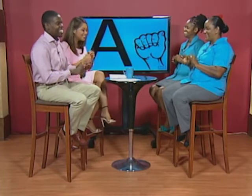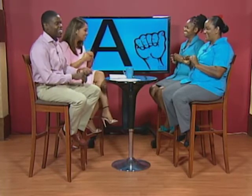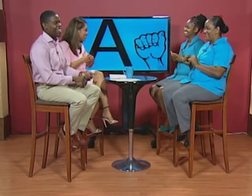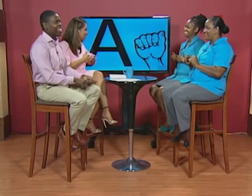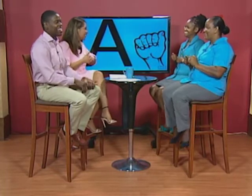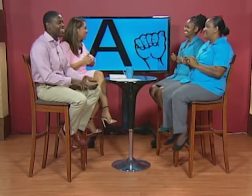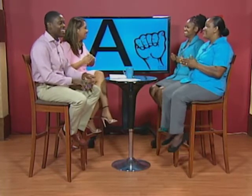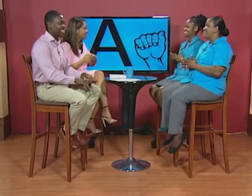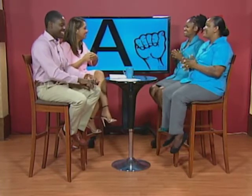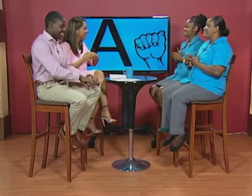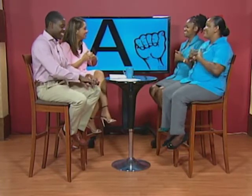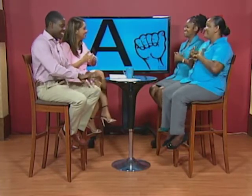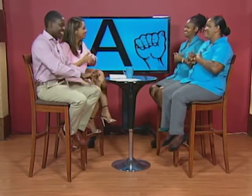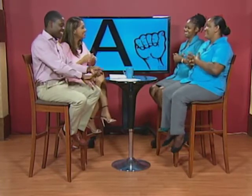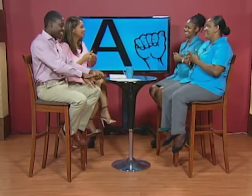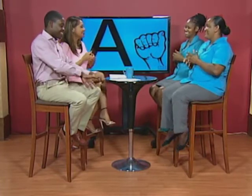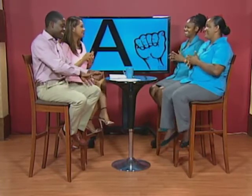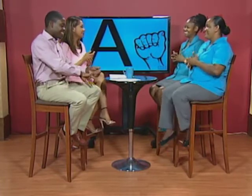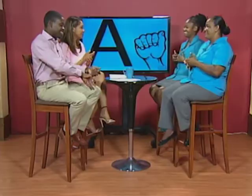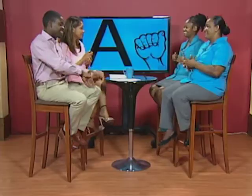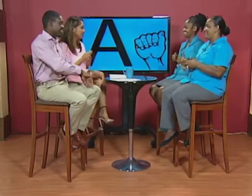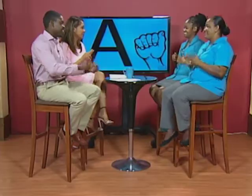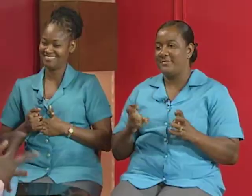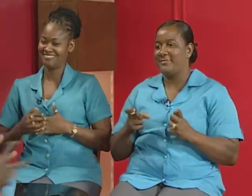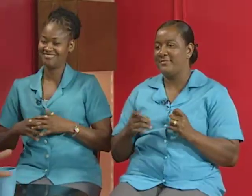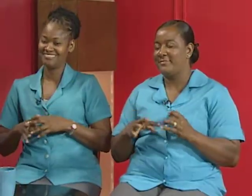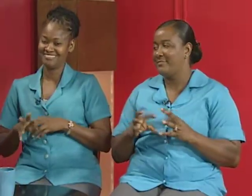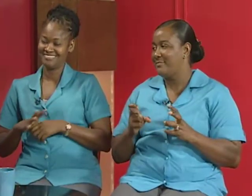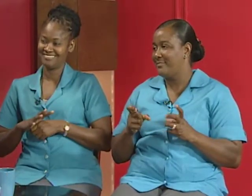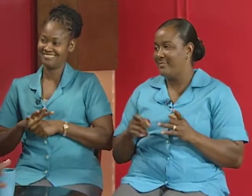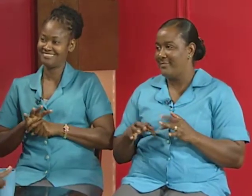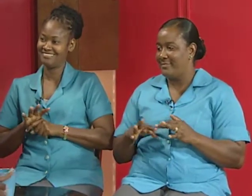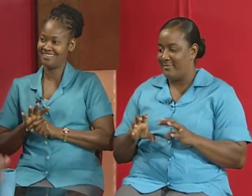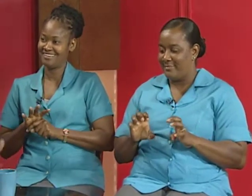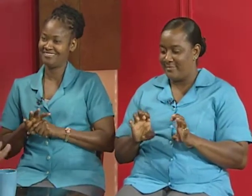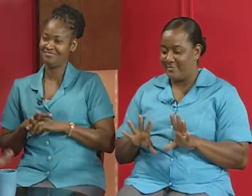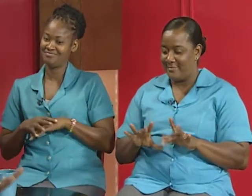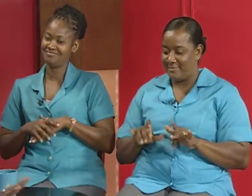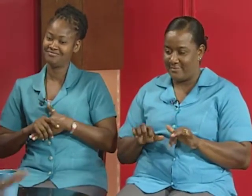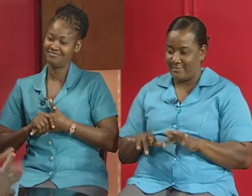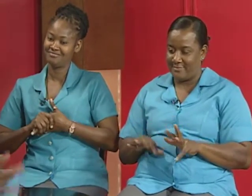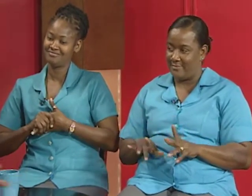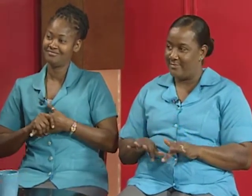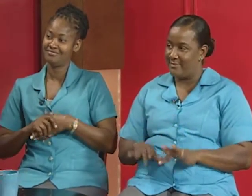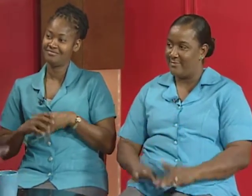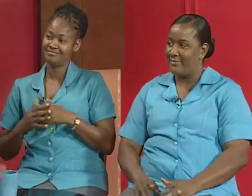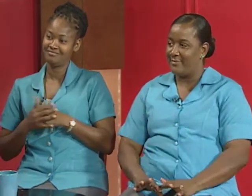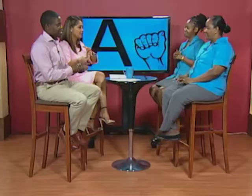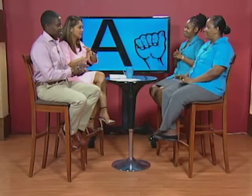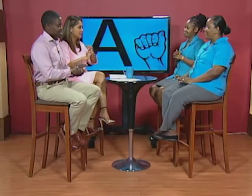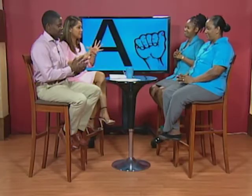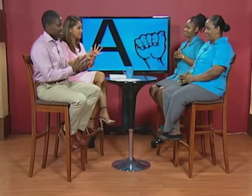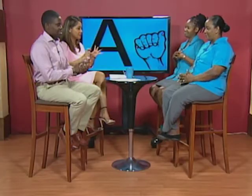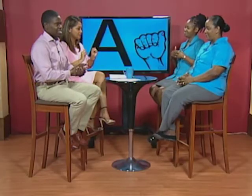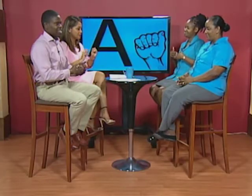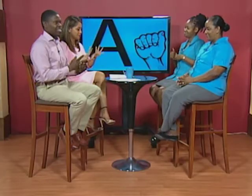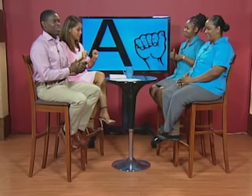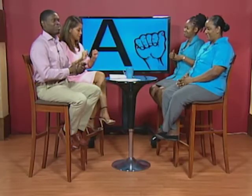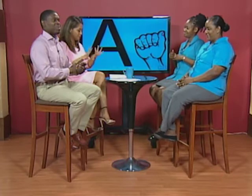it bend your fingers a little okay bend them a little yeah because they're going to be working right oh my